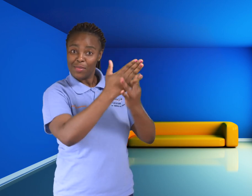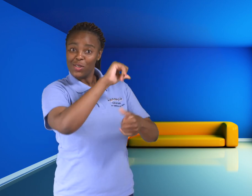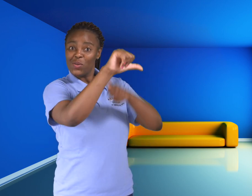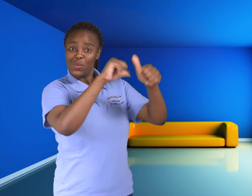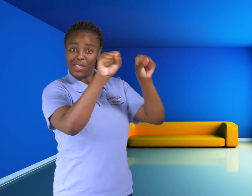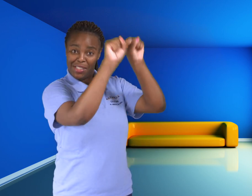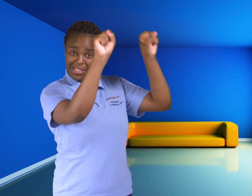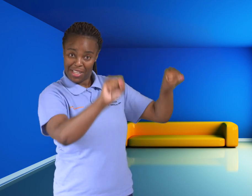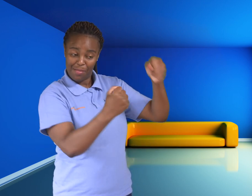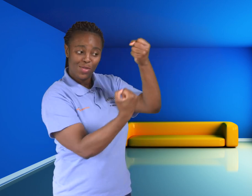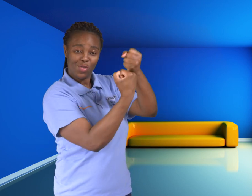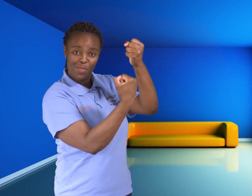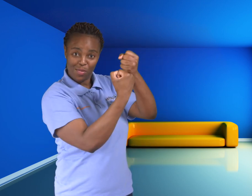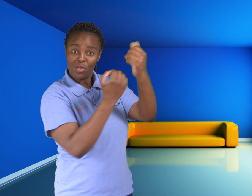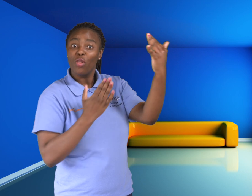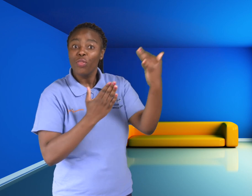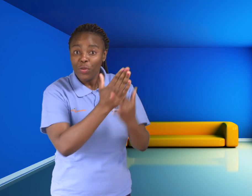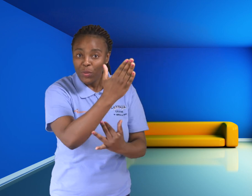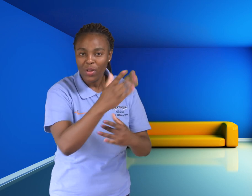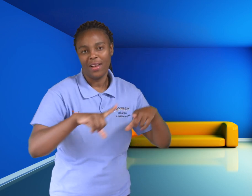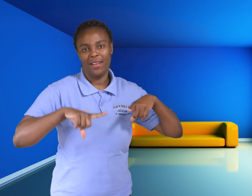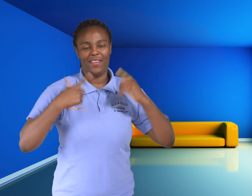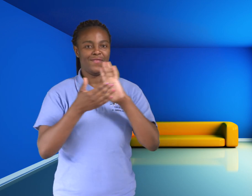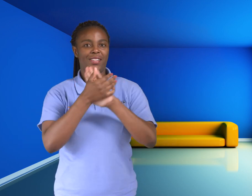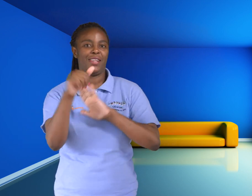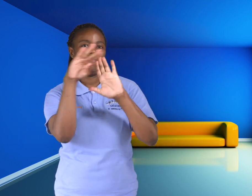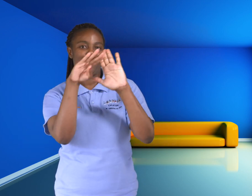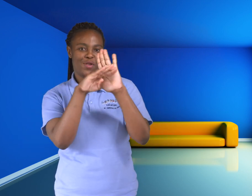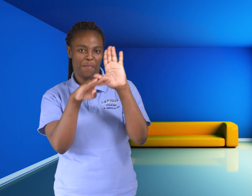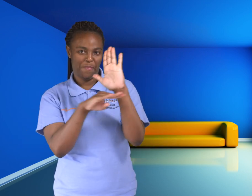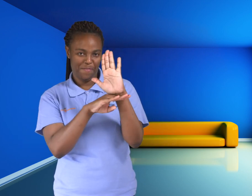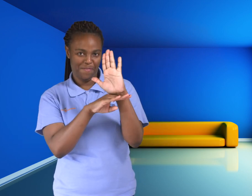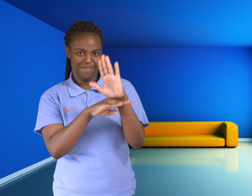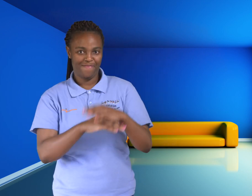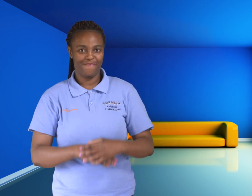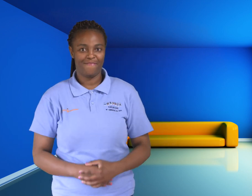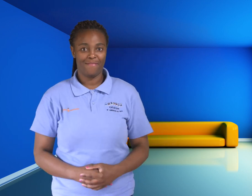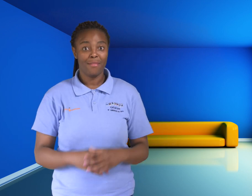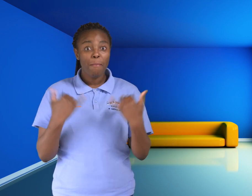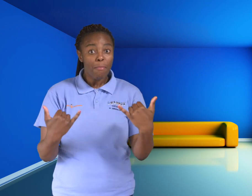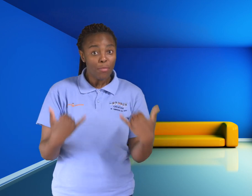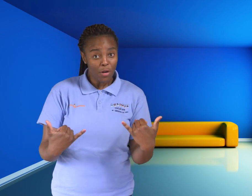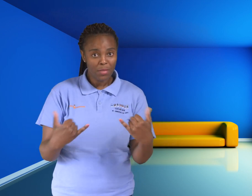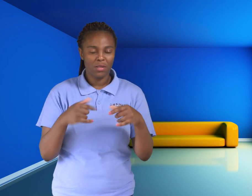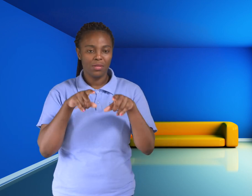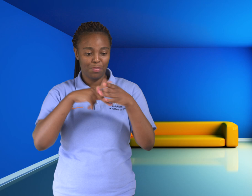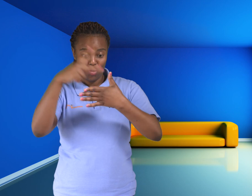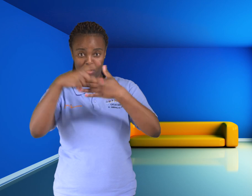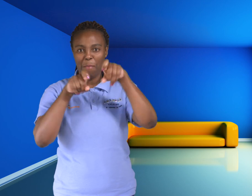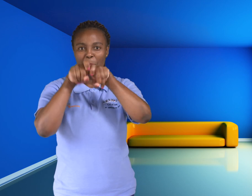We are also creating accessible social support services through life skills programs. At the